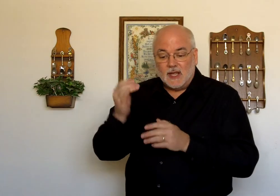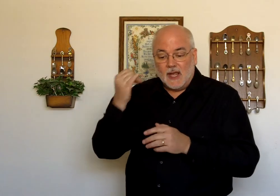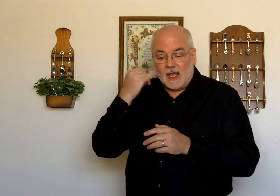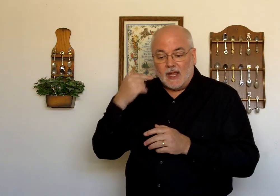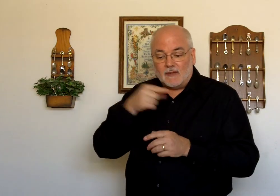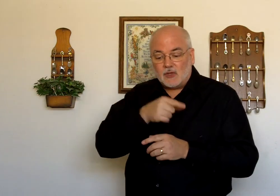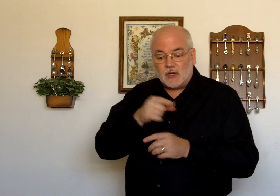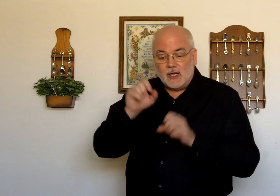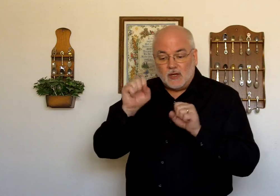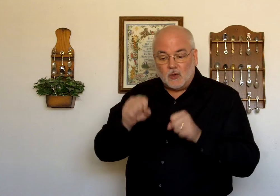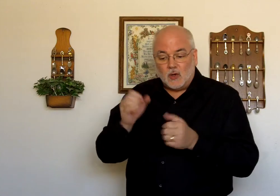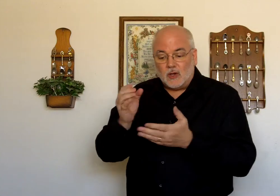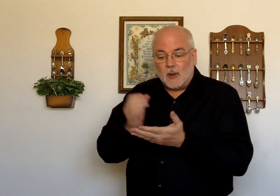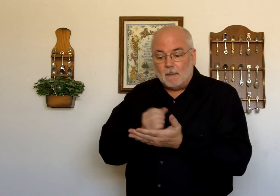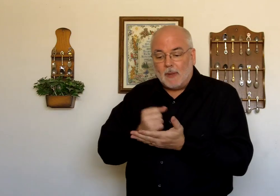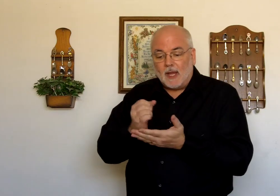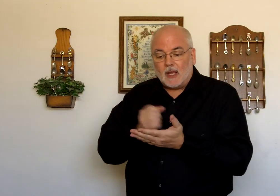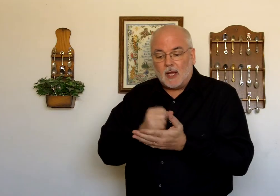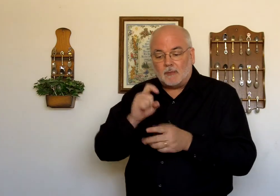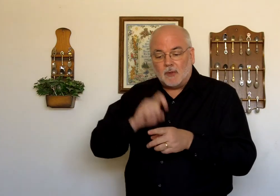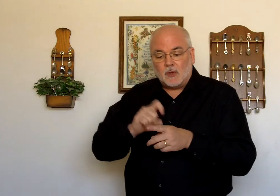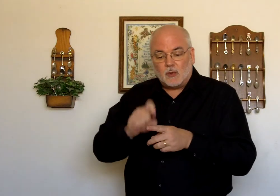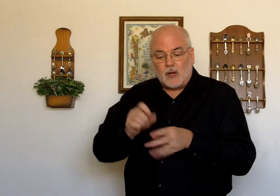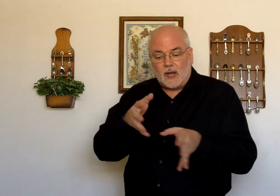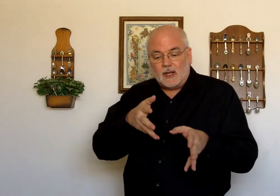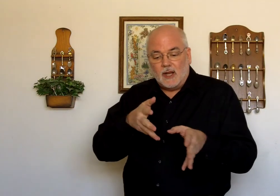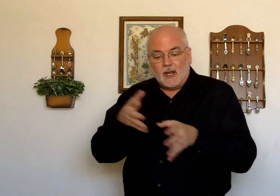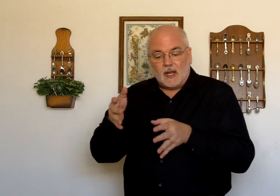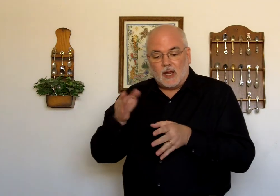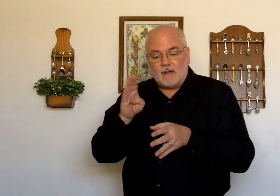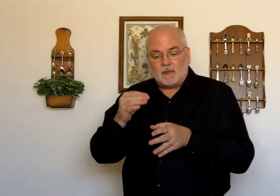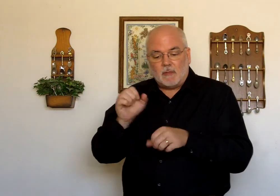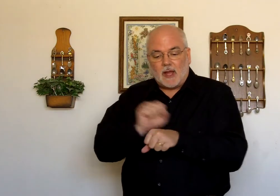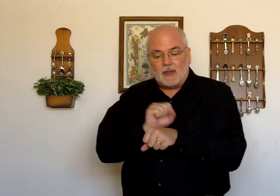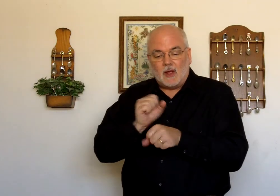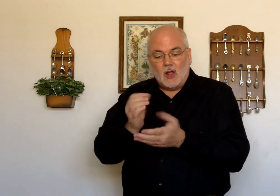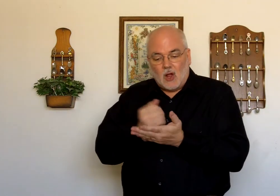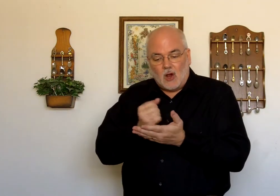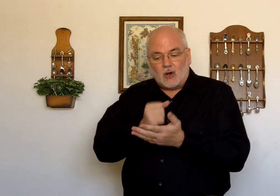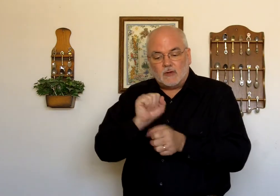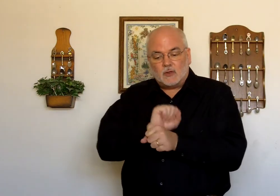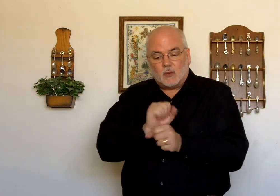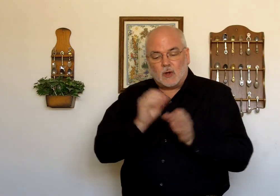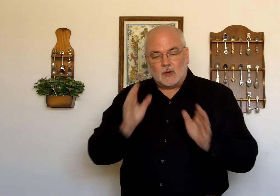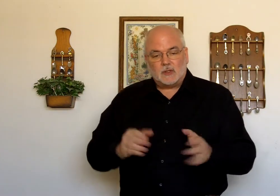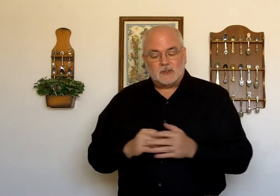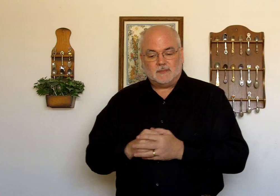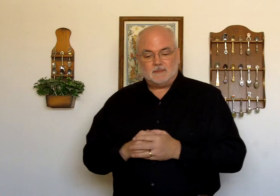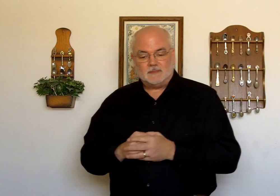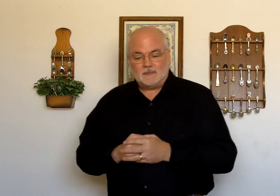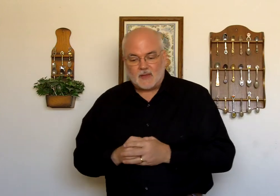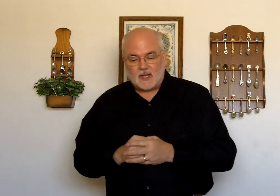if she could pick up the grain left by the harvest workers. Okay?